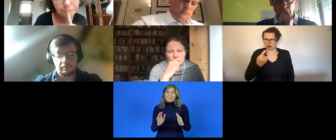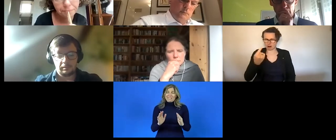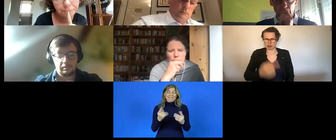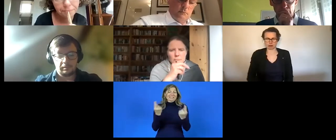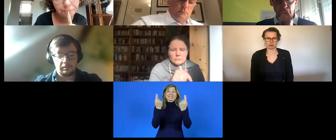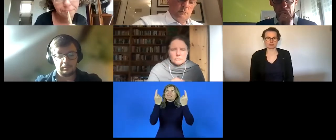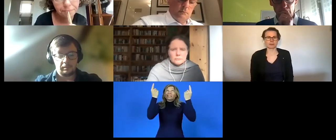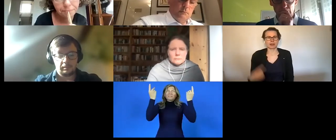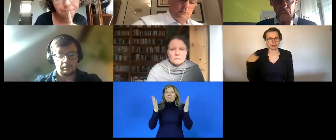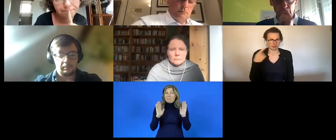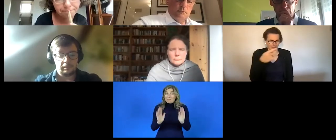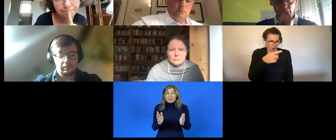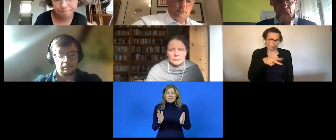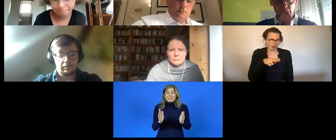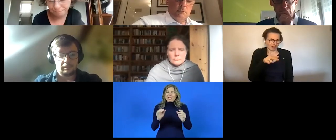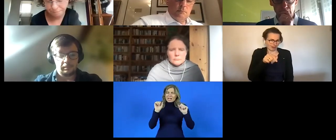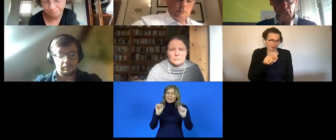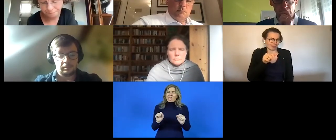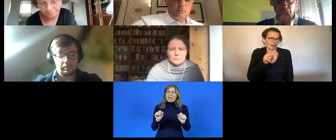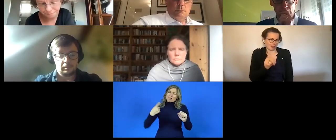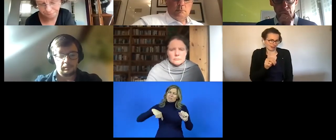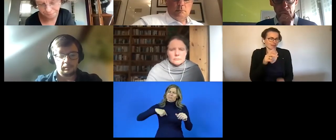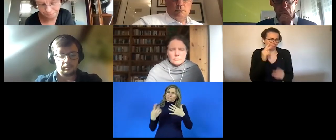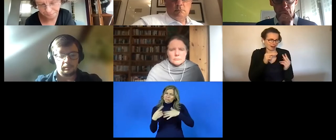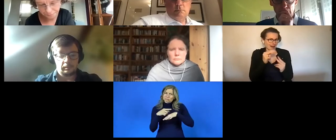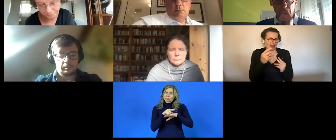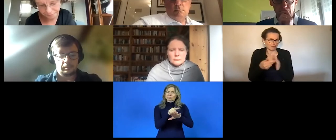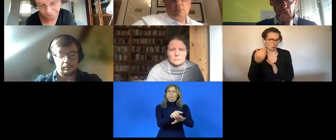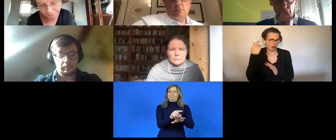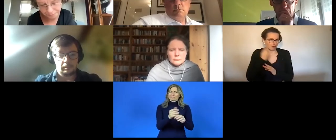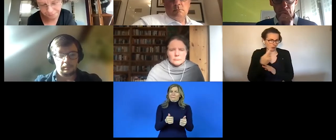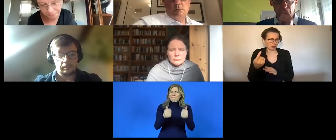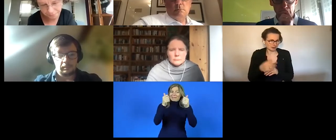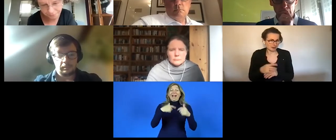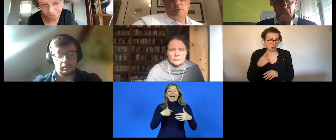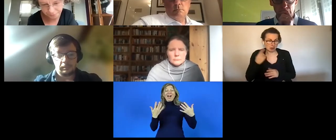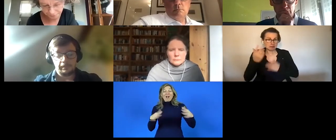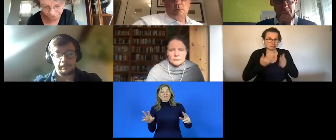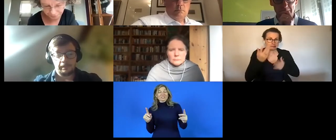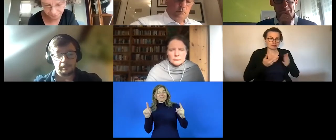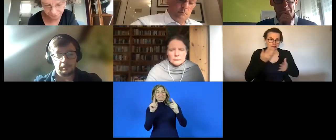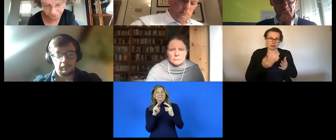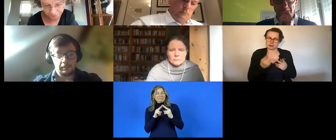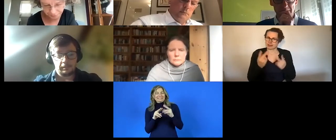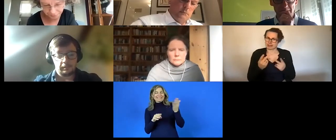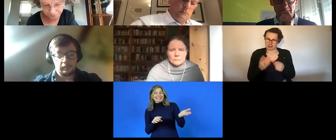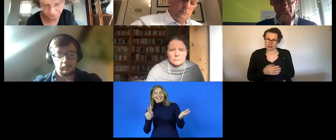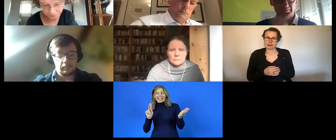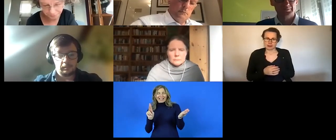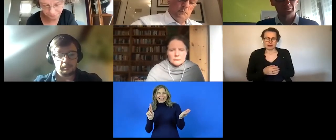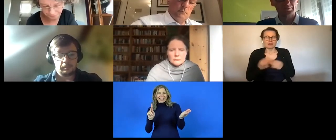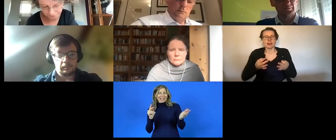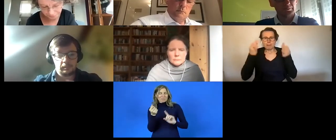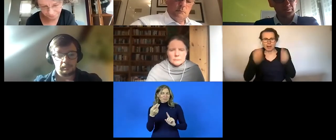integrate as much better i've met katherine a few weeks ago um and i